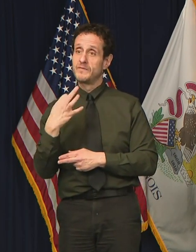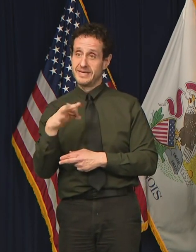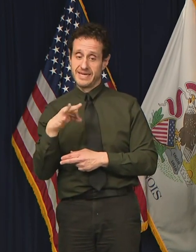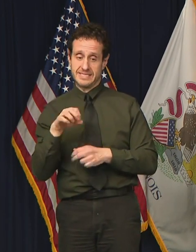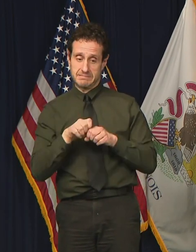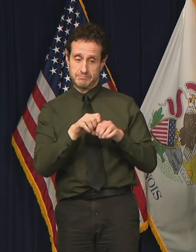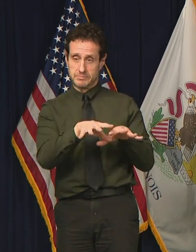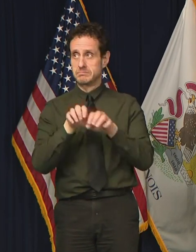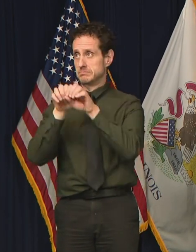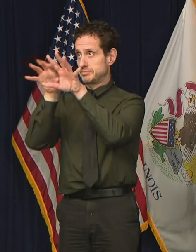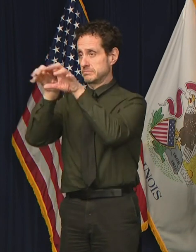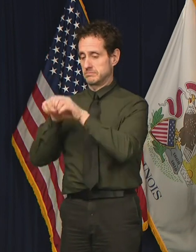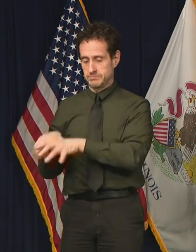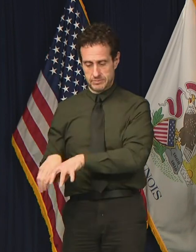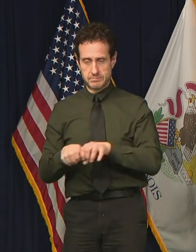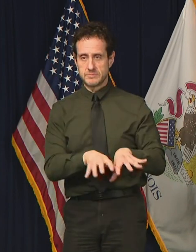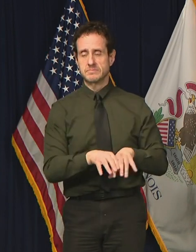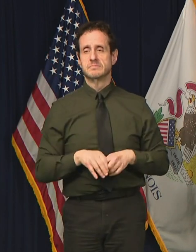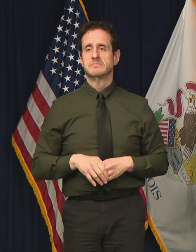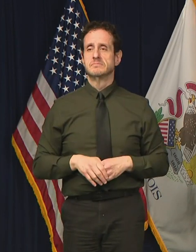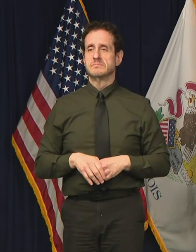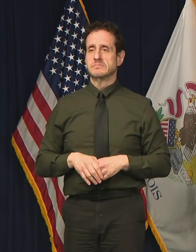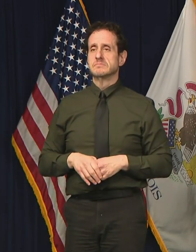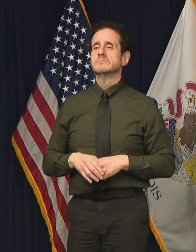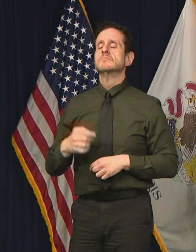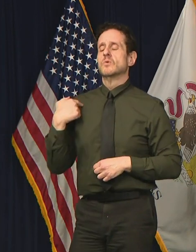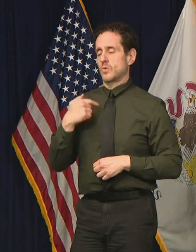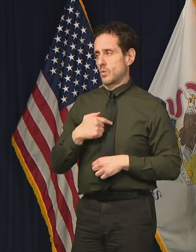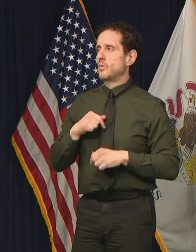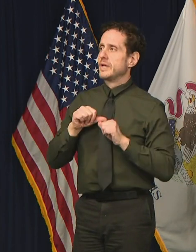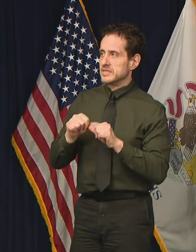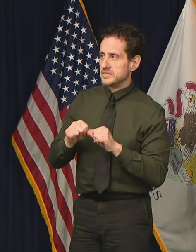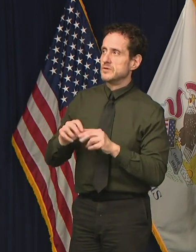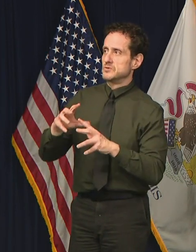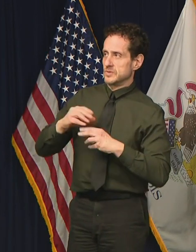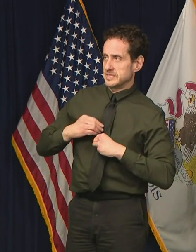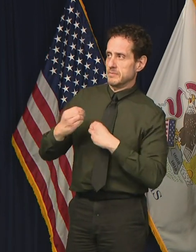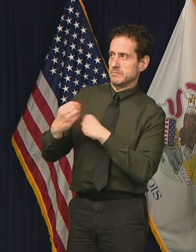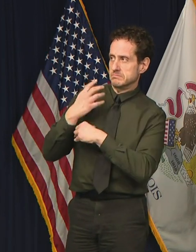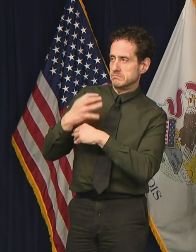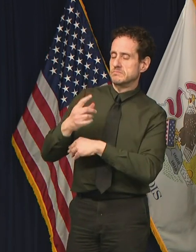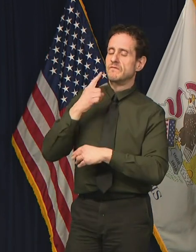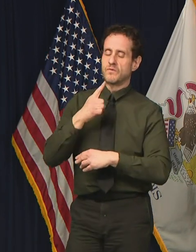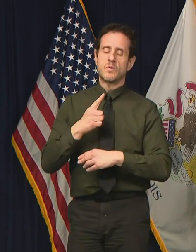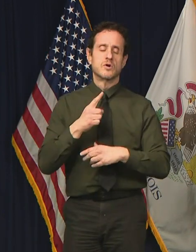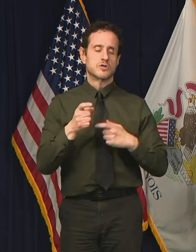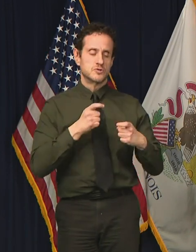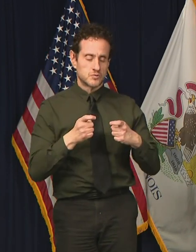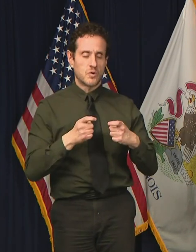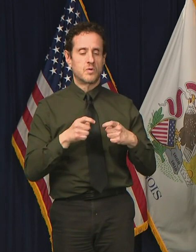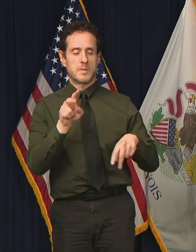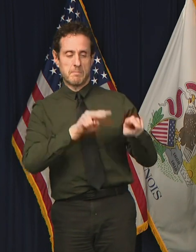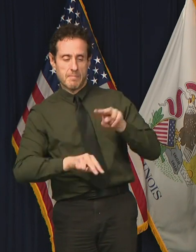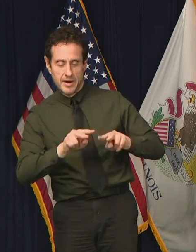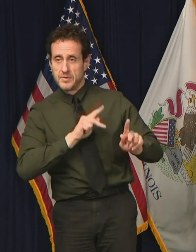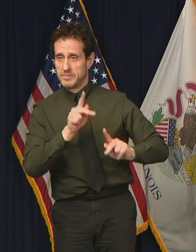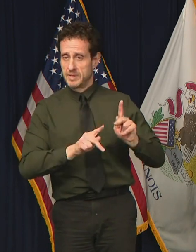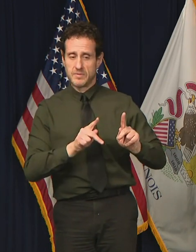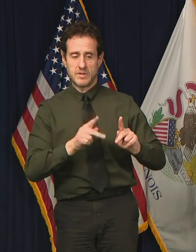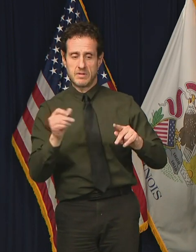guidance and assistance on infection control practices, resident monitoring, isolation and quarantine.